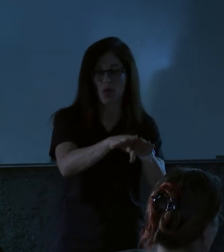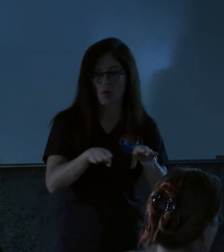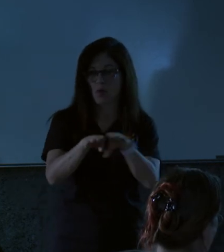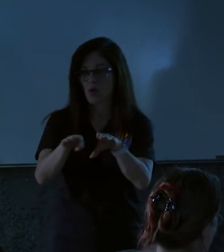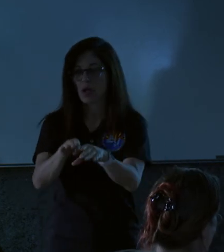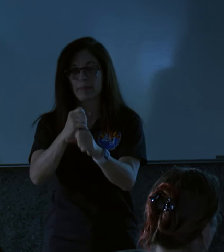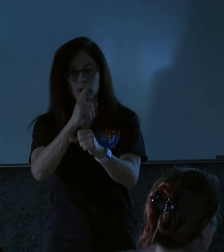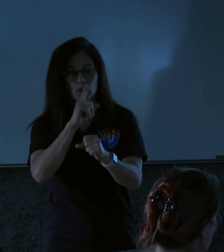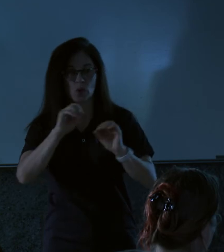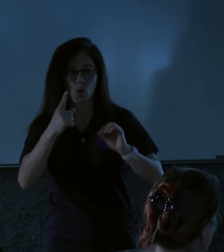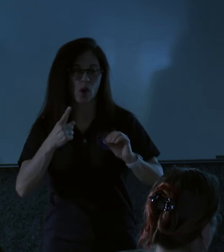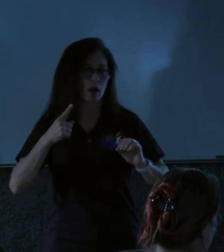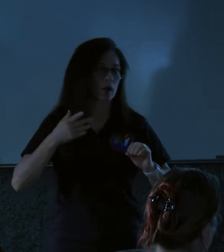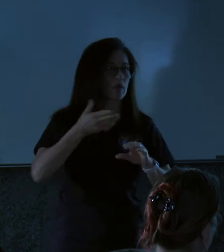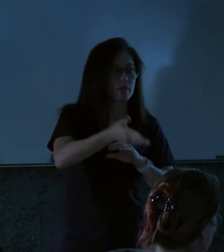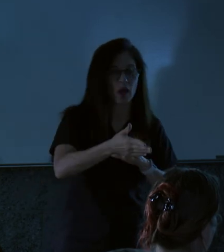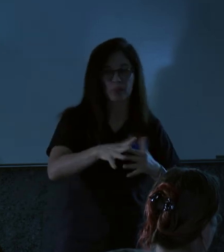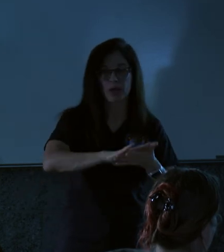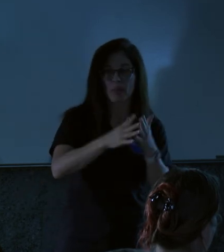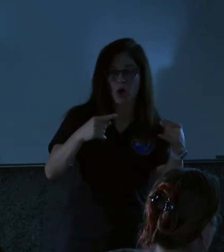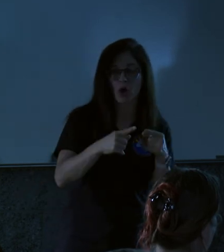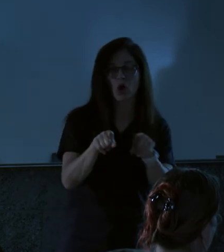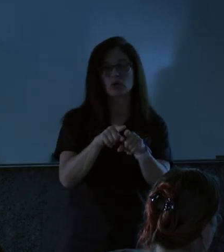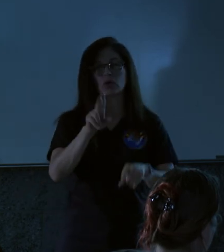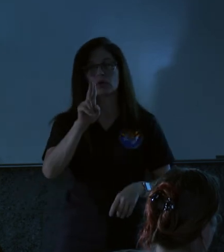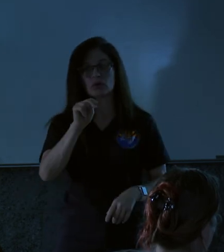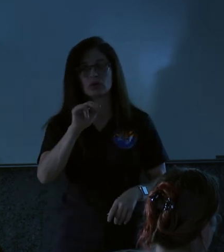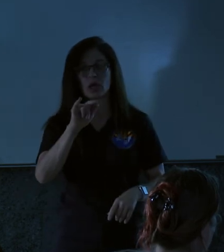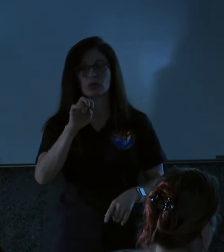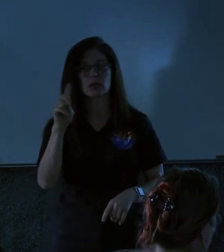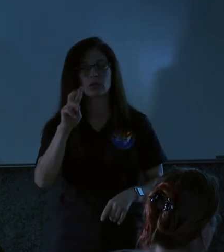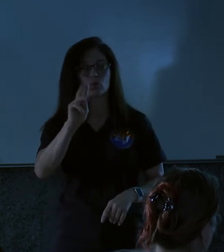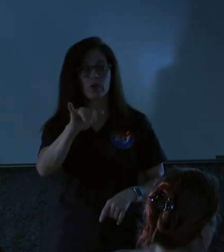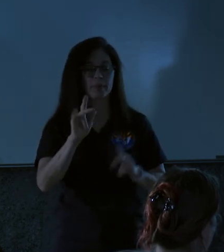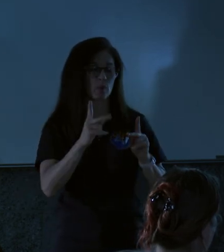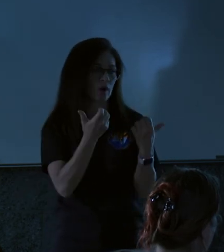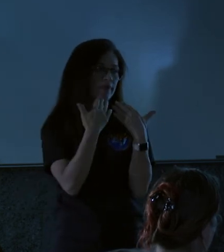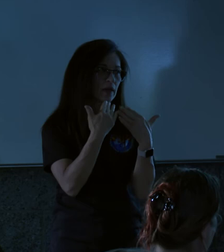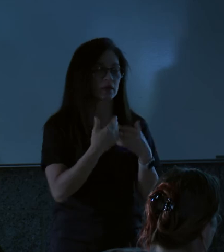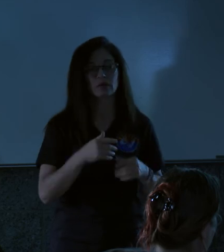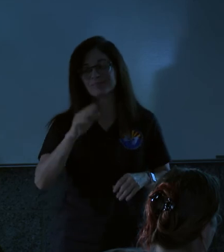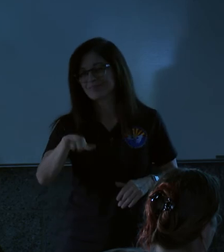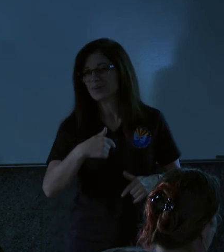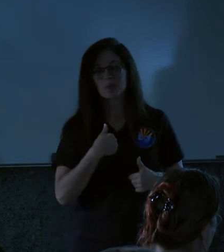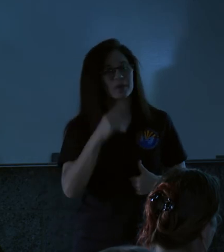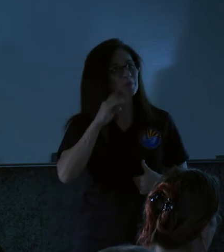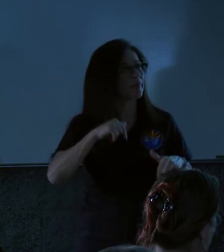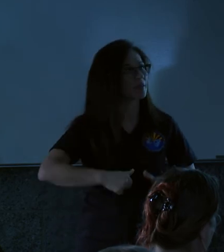to make sure no one got hurt. And United Way folks really want to thank them. guys, we've been through this before.